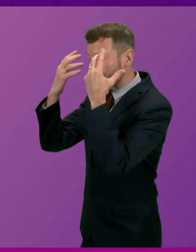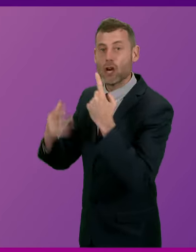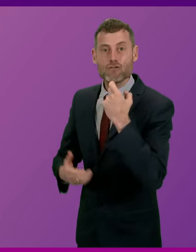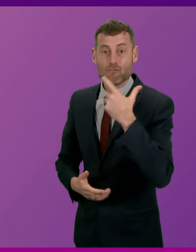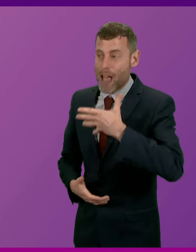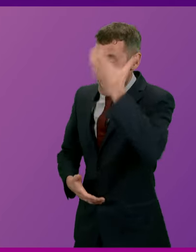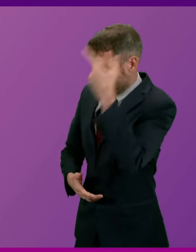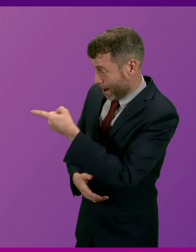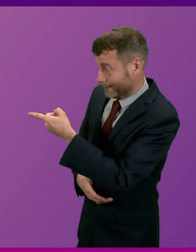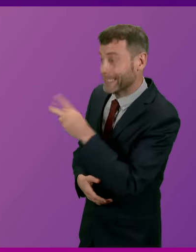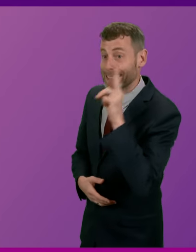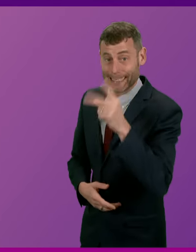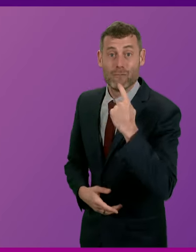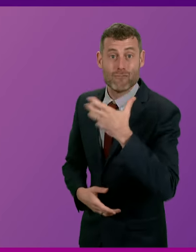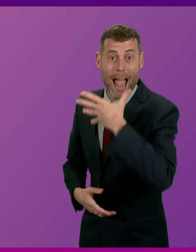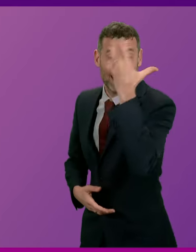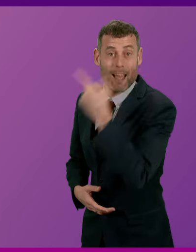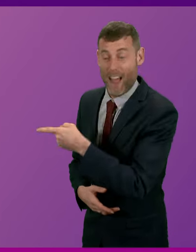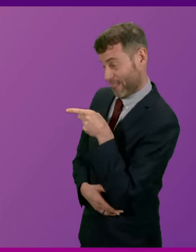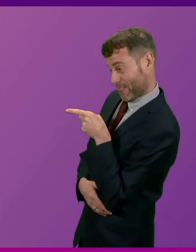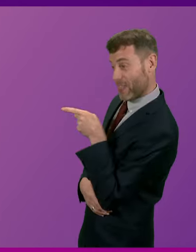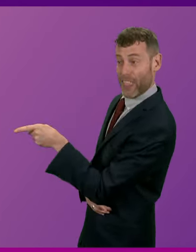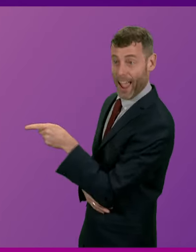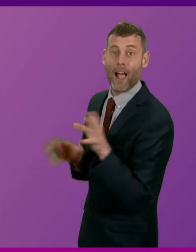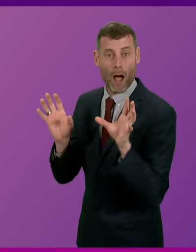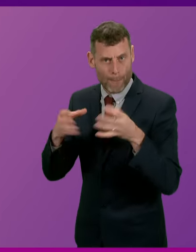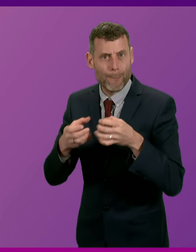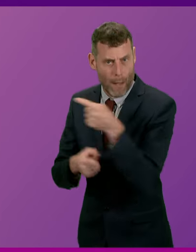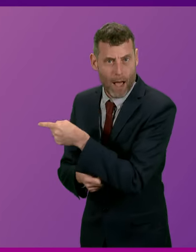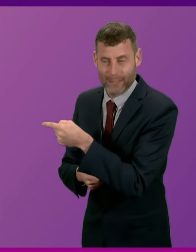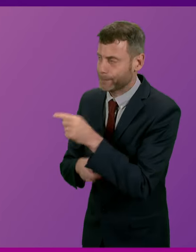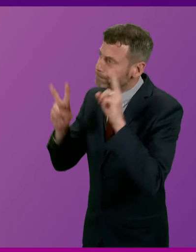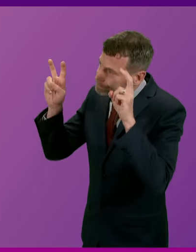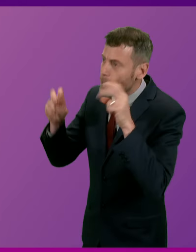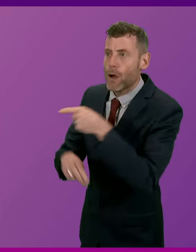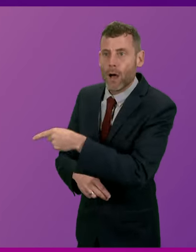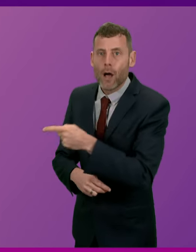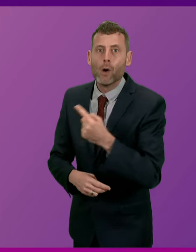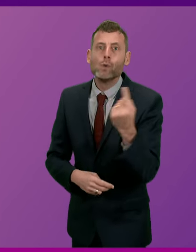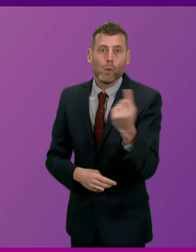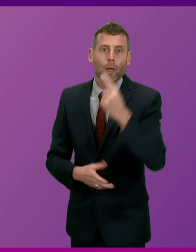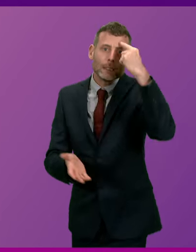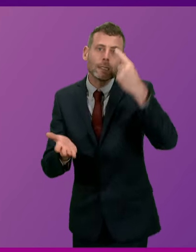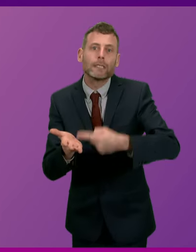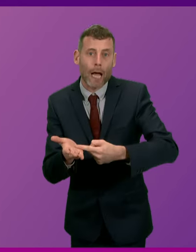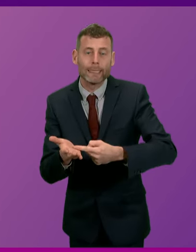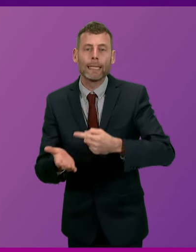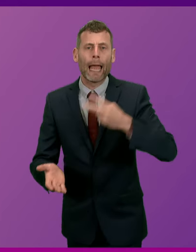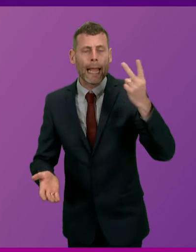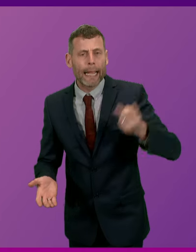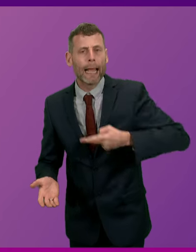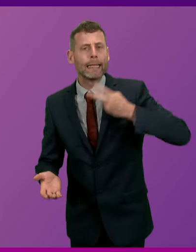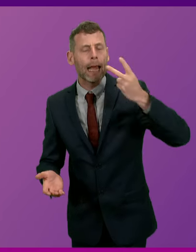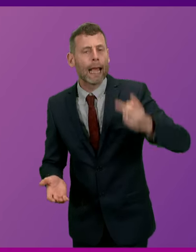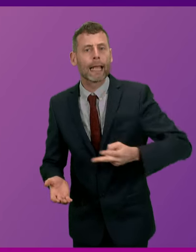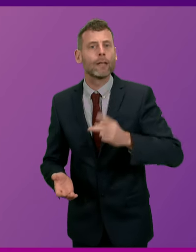presiding officer. They are a party. They are a party presiding officer that have decided time and time